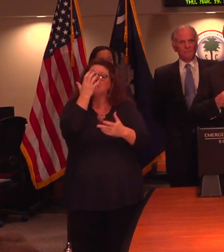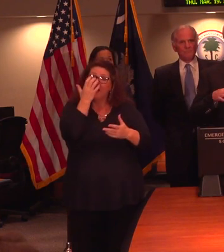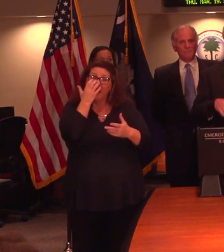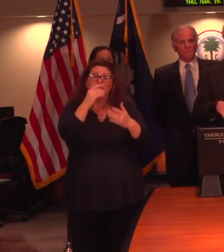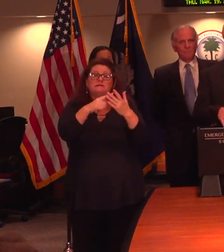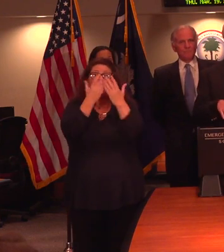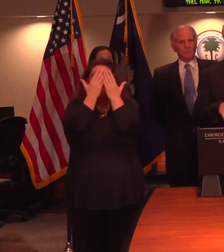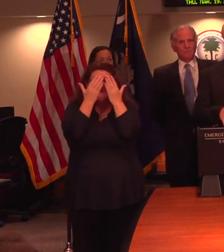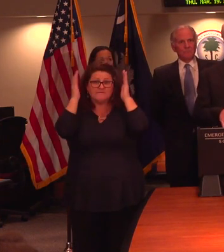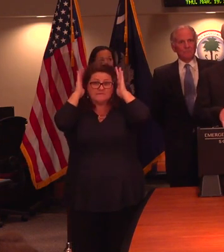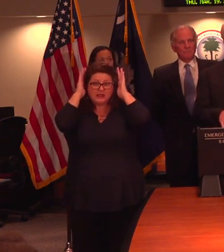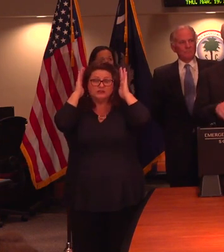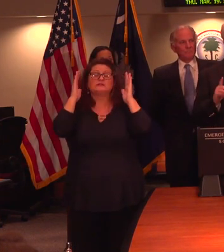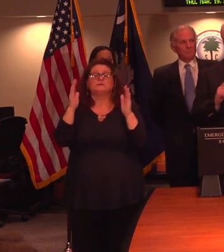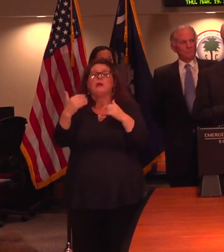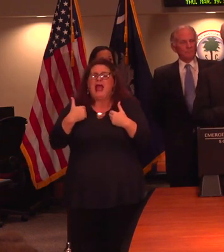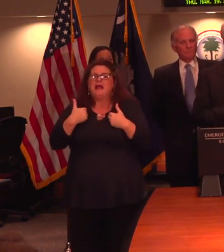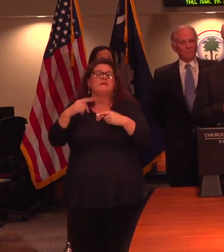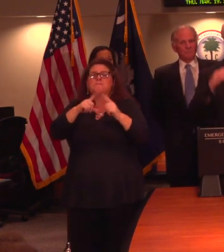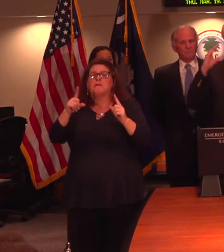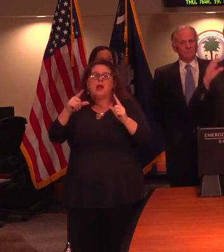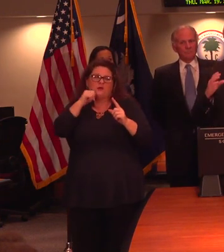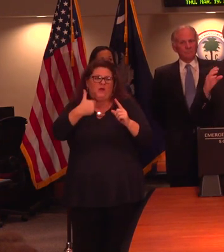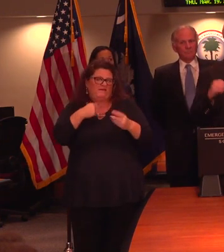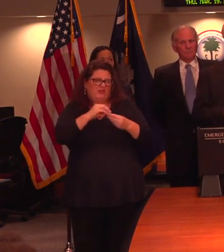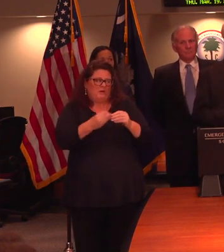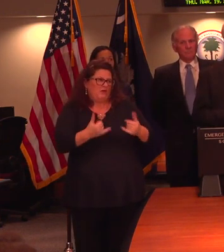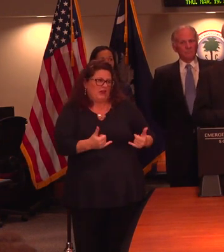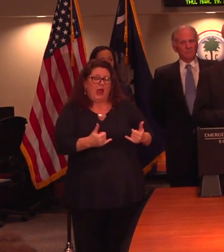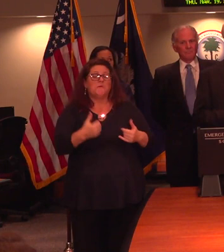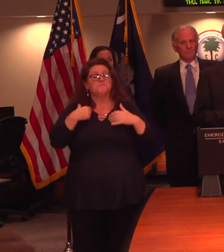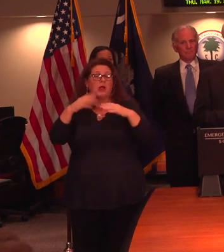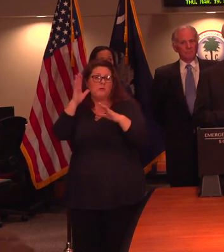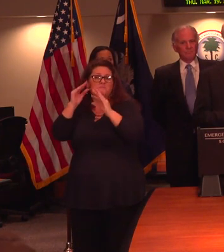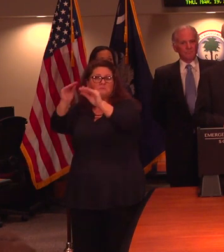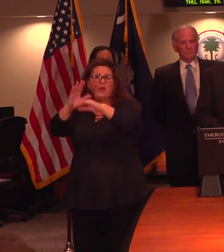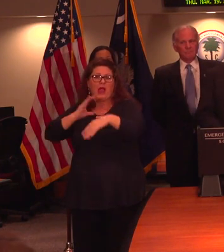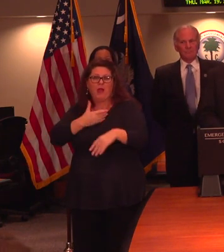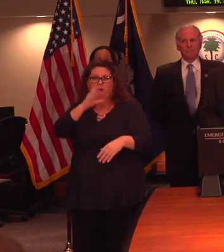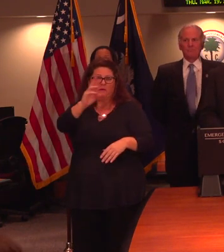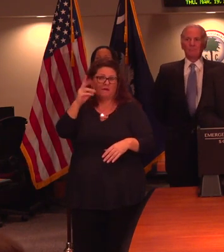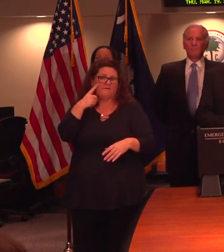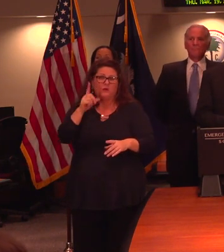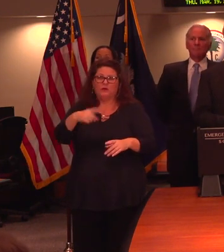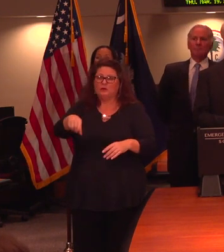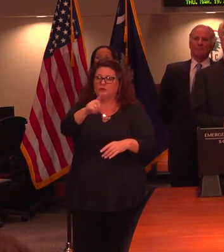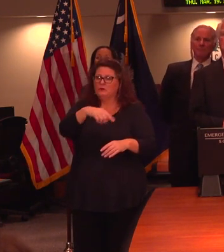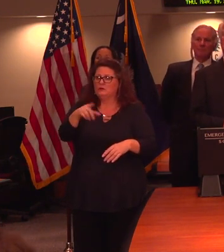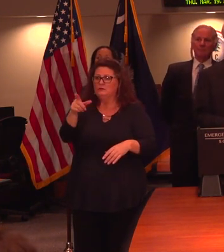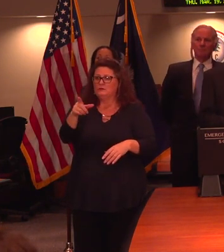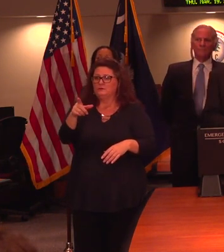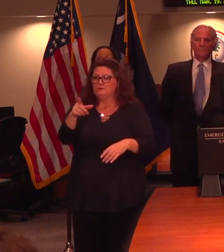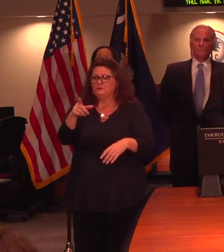shields. I don't have that sheet with me, but we will make that available on our website. So if people already weren't